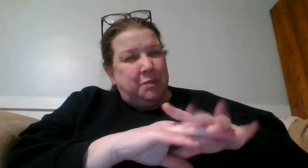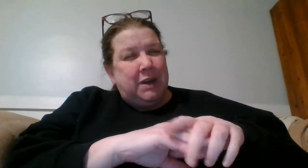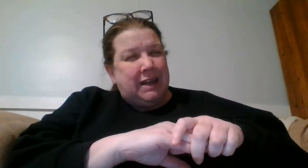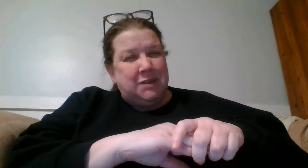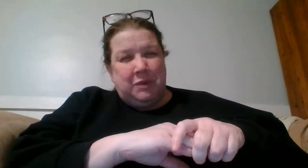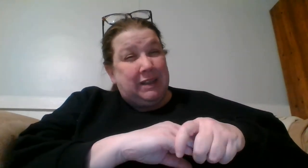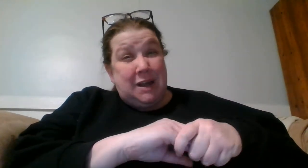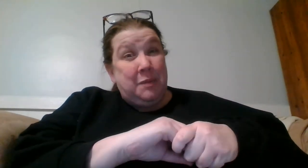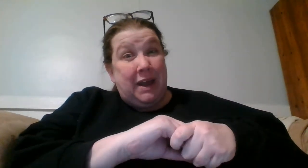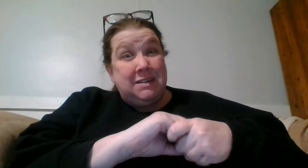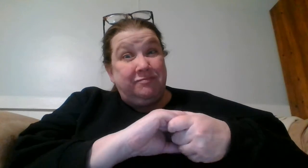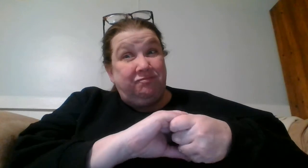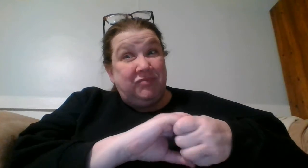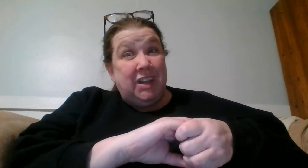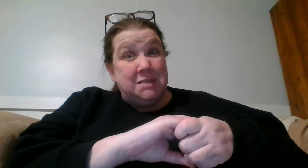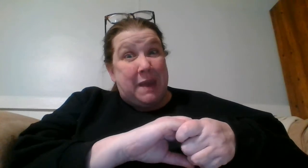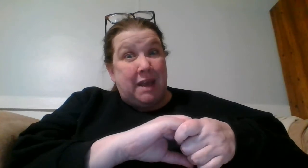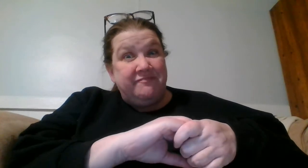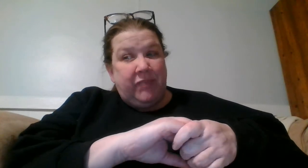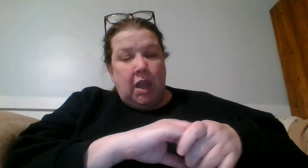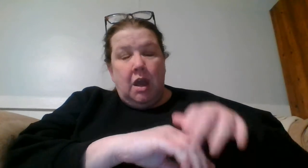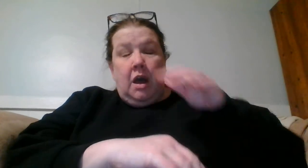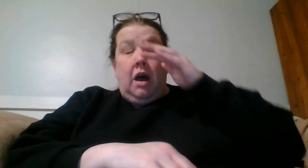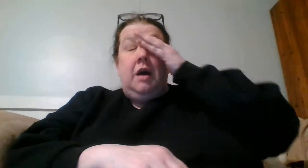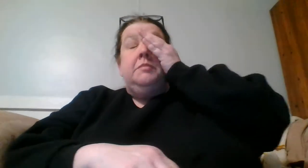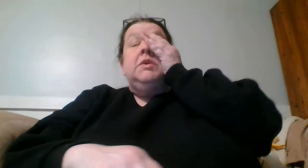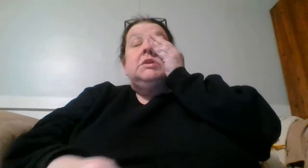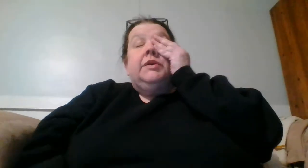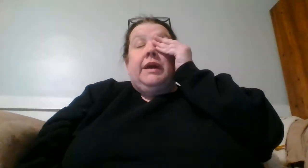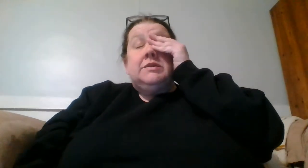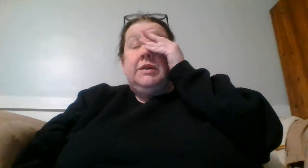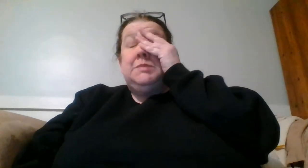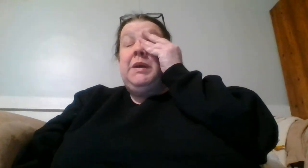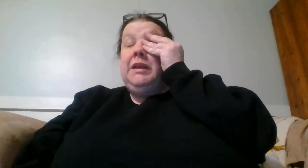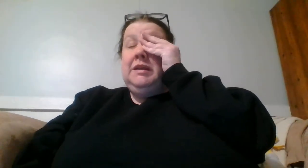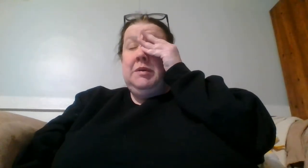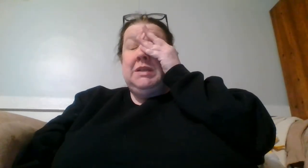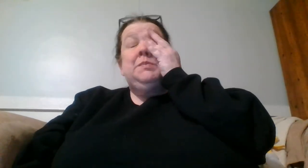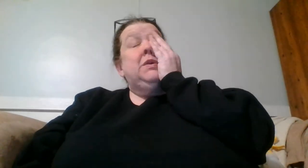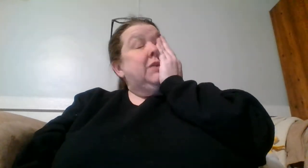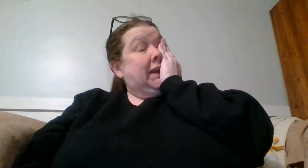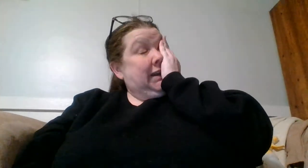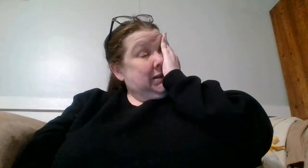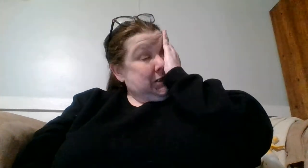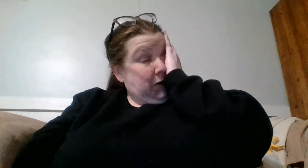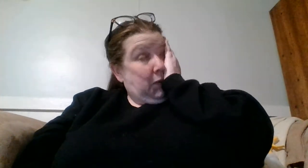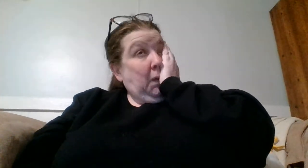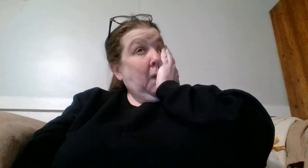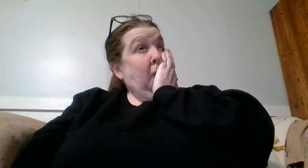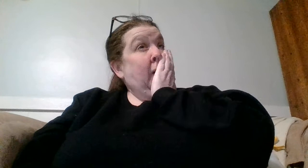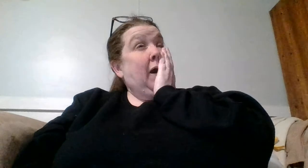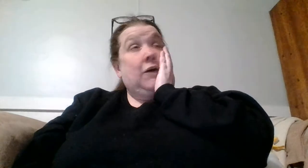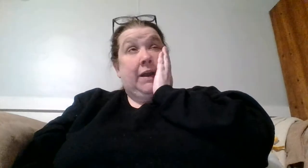knew but I didn't realize how bad um so yeah so it's been it's been tricky so okay